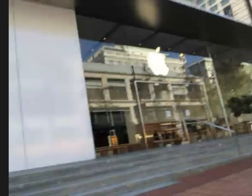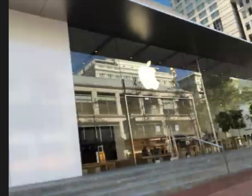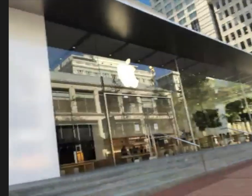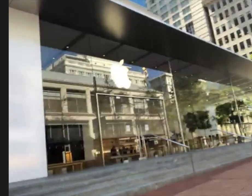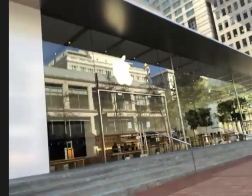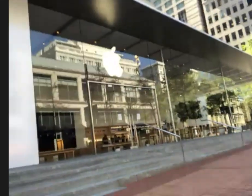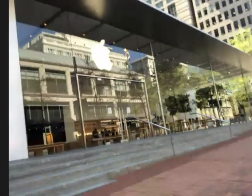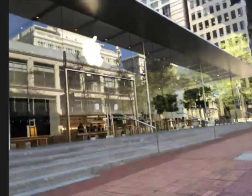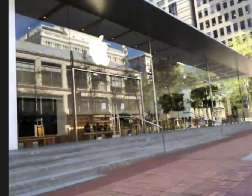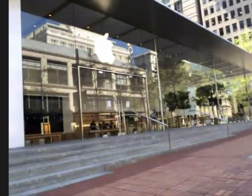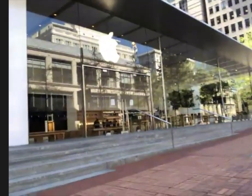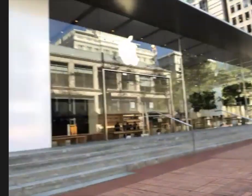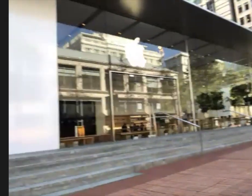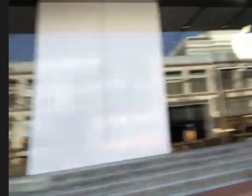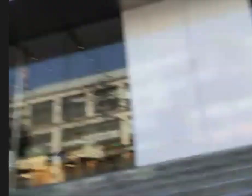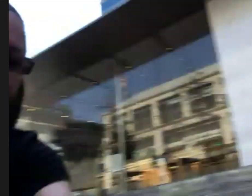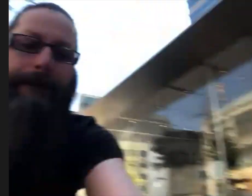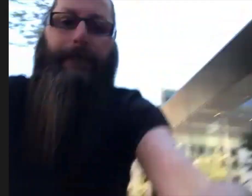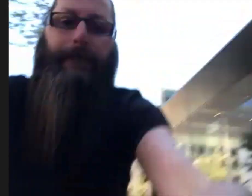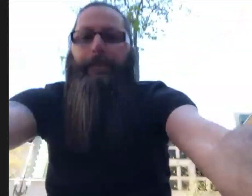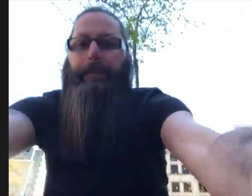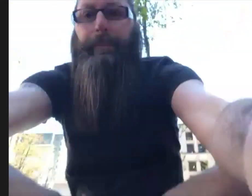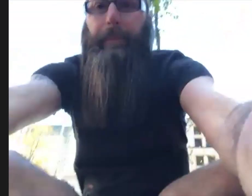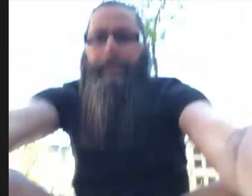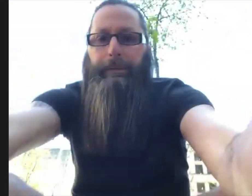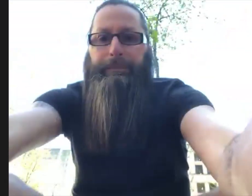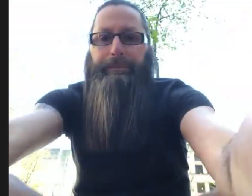you, at the Apple Store in downtown Portland.